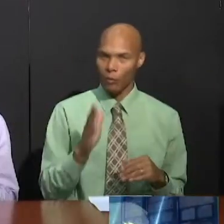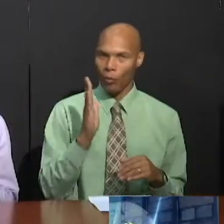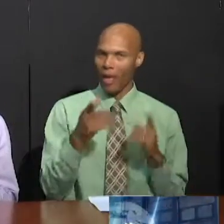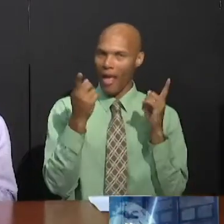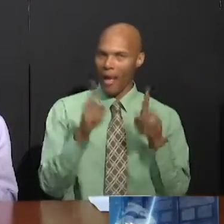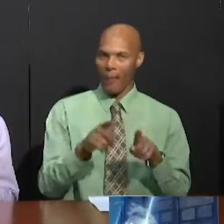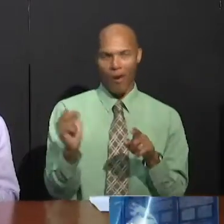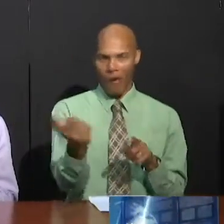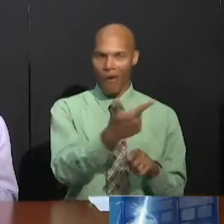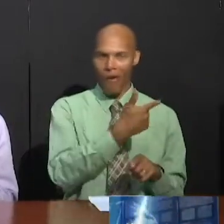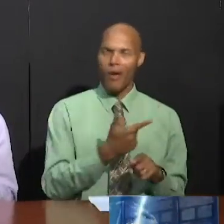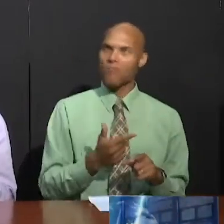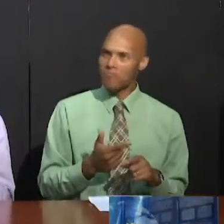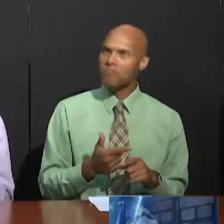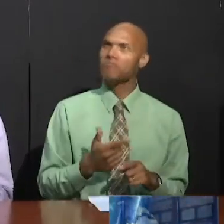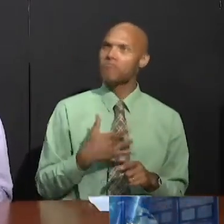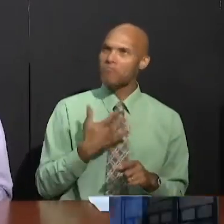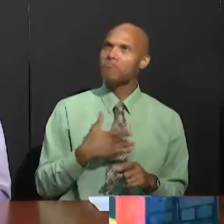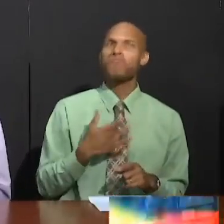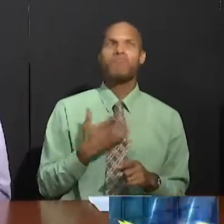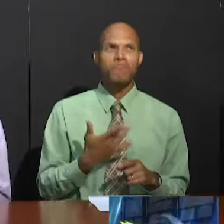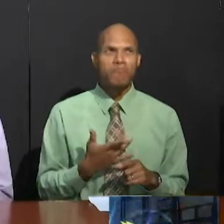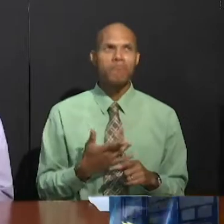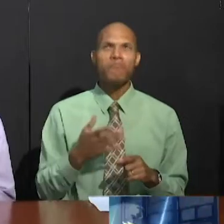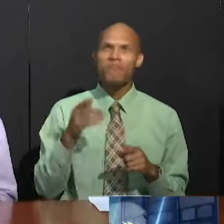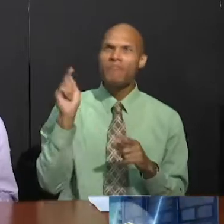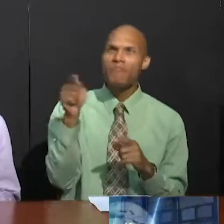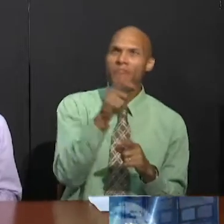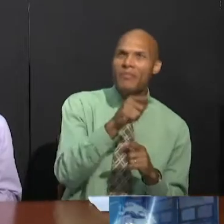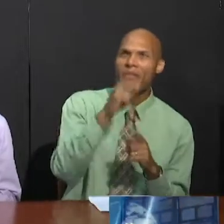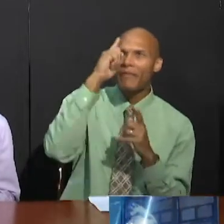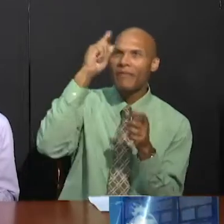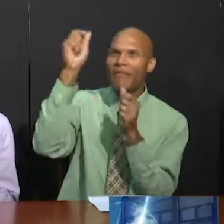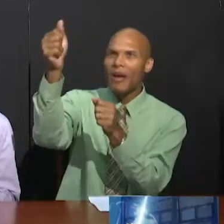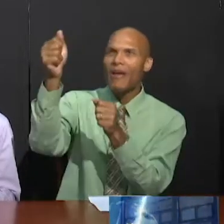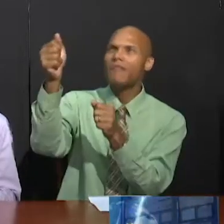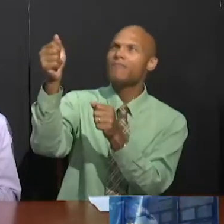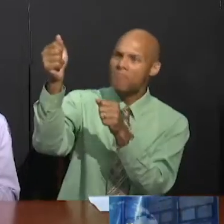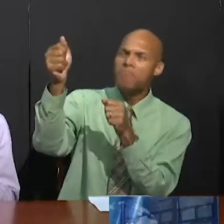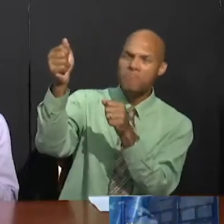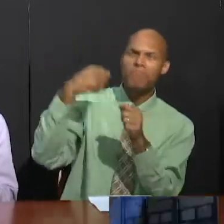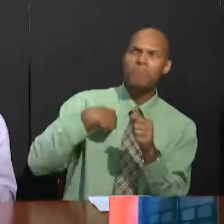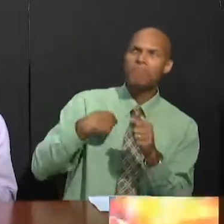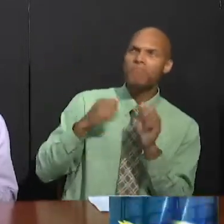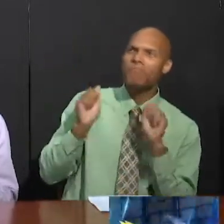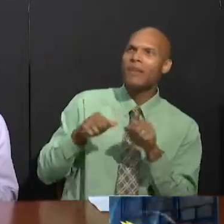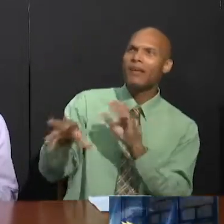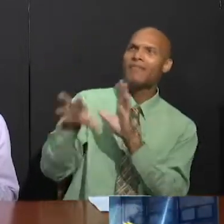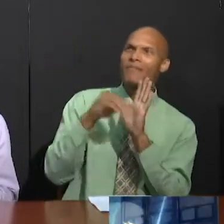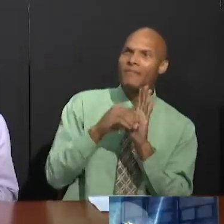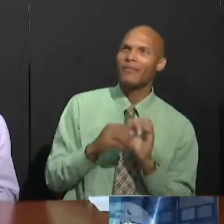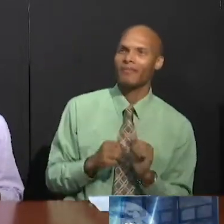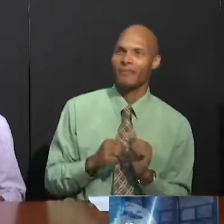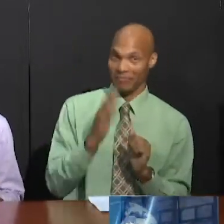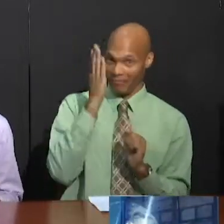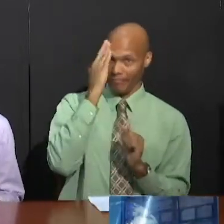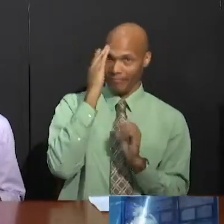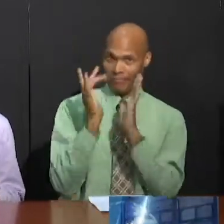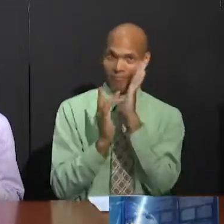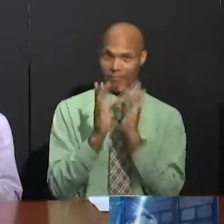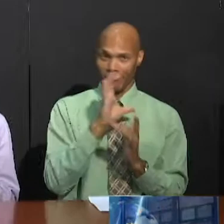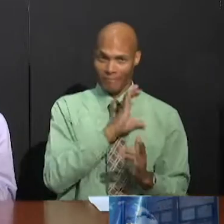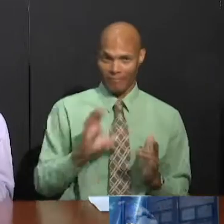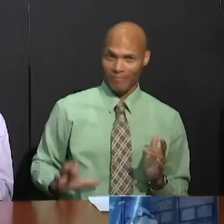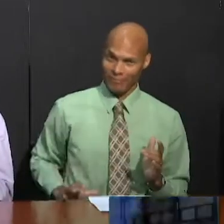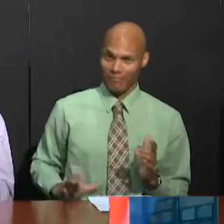just that, imitate the faith and the good examples of others. That is what the example that Jesus Christ would have laid out for all of us.